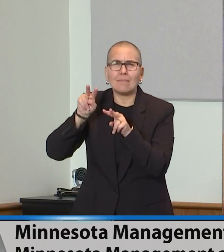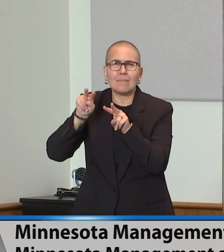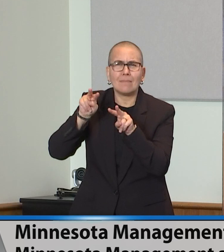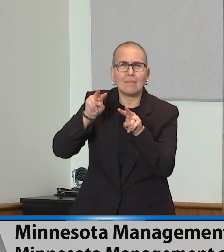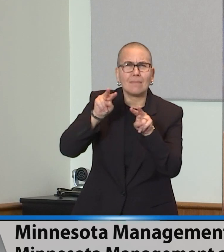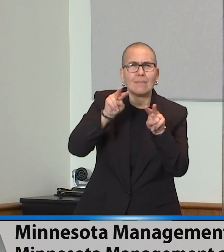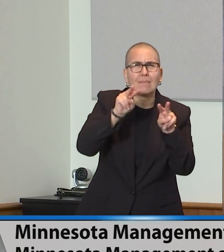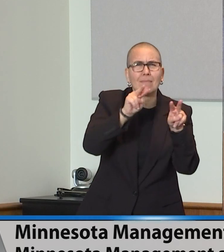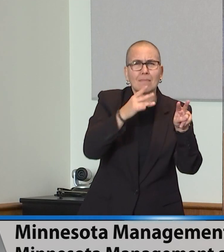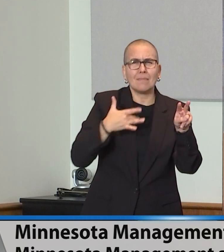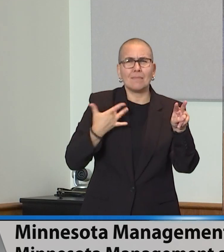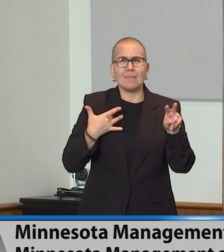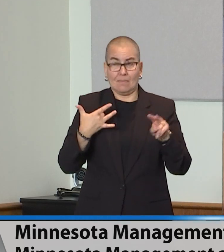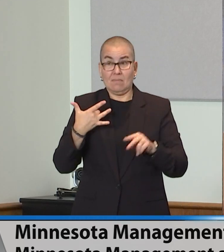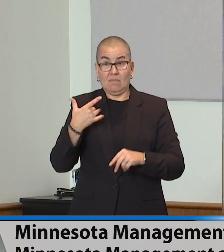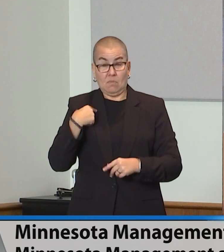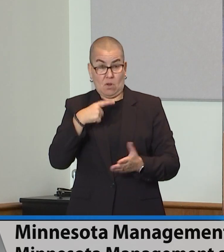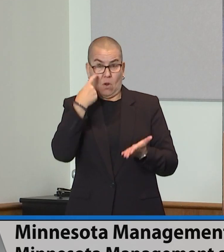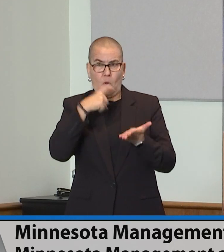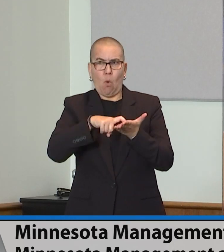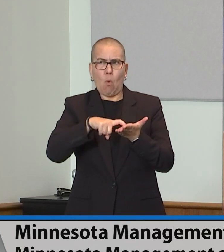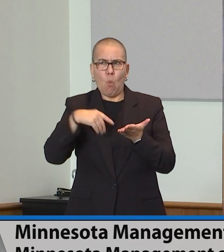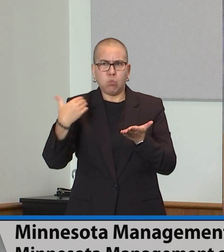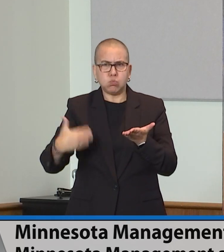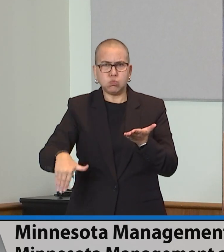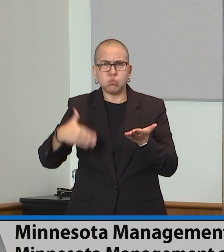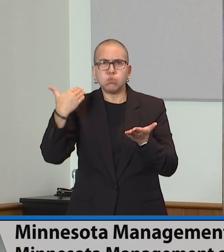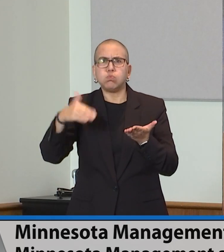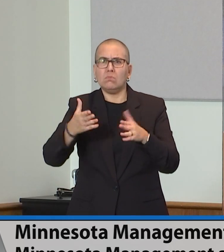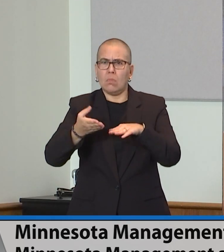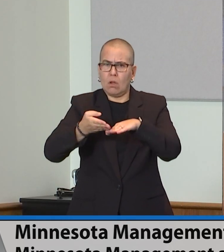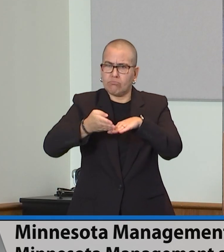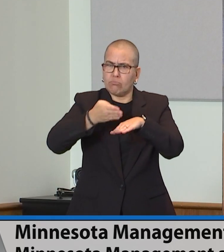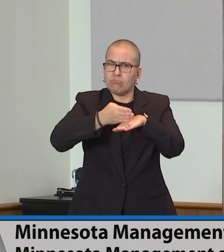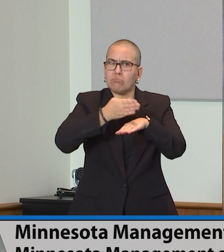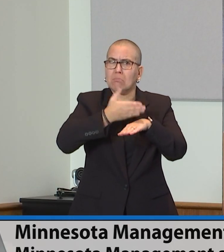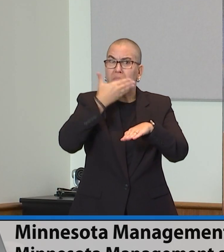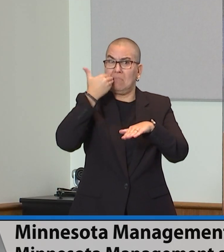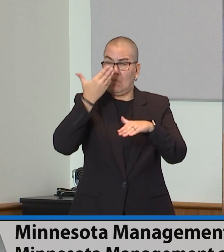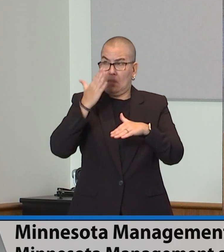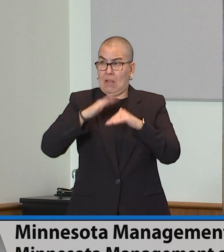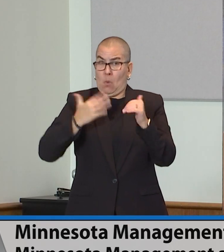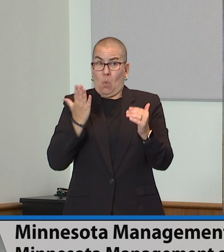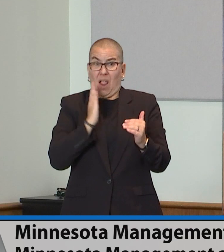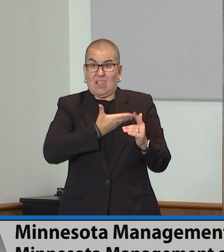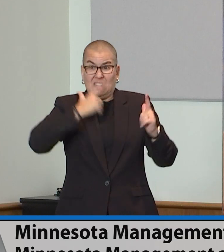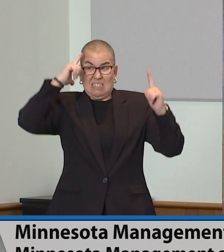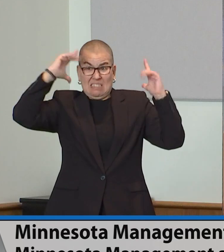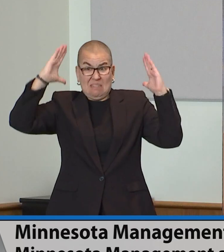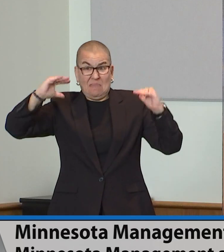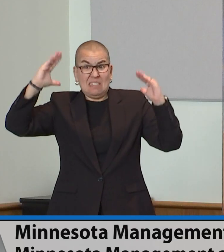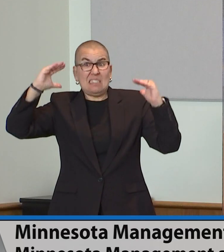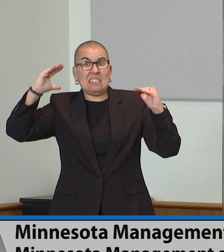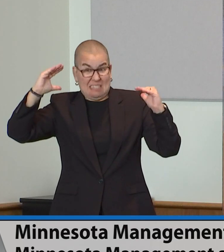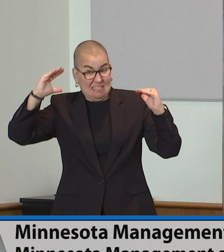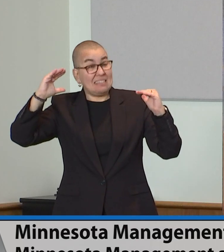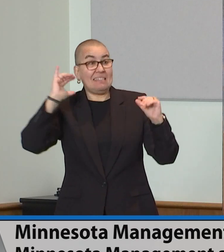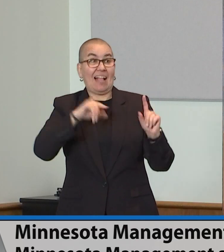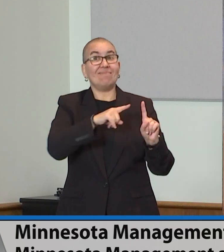collections exceed expectations. And now we have some more positive news to share with you today, but with a caveat,